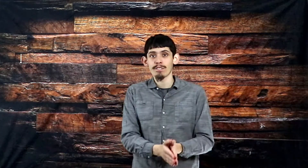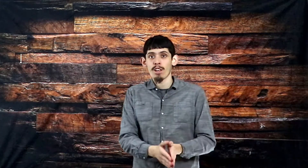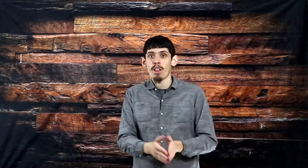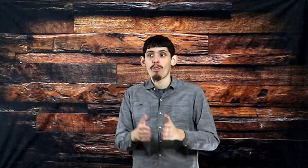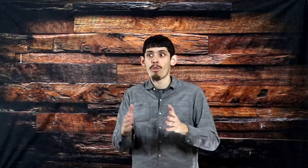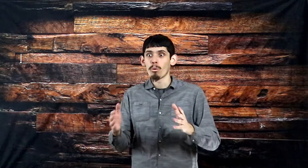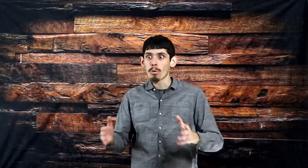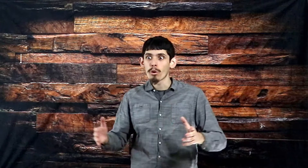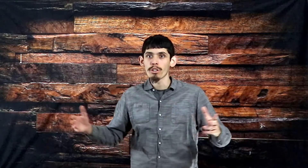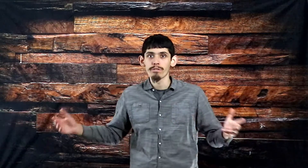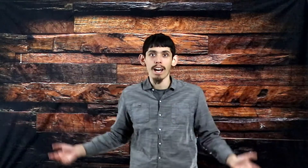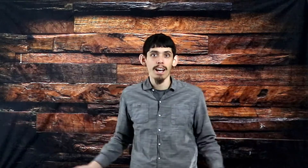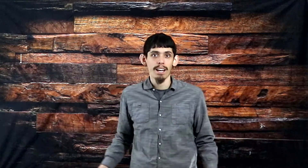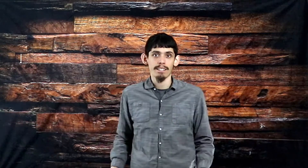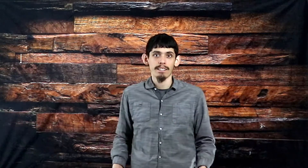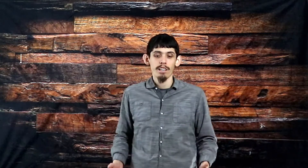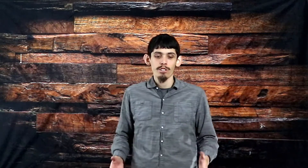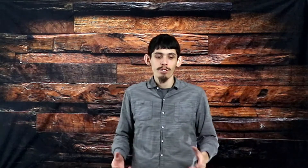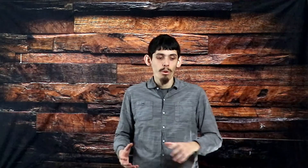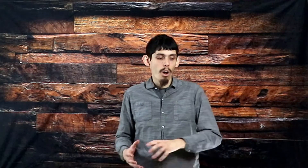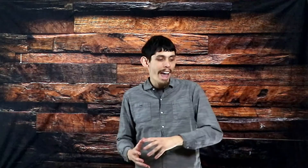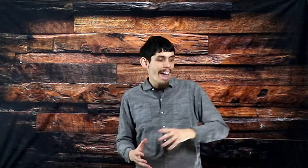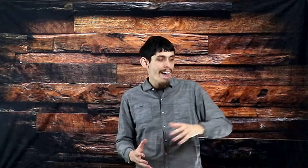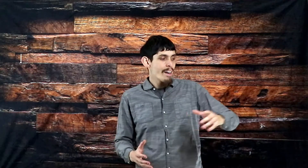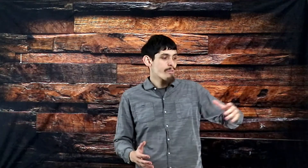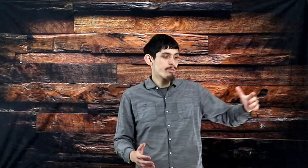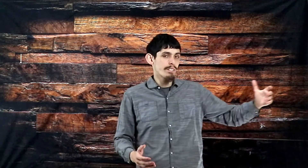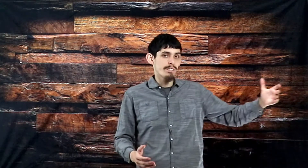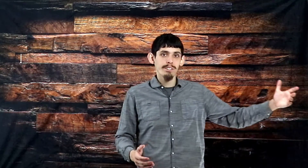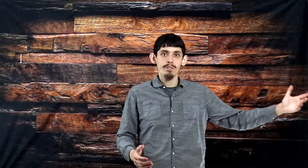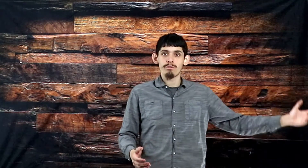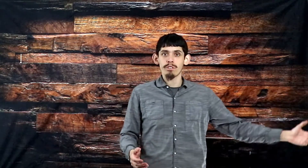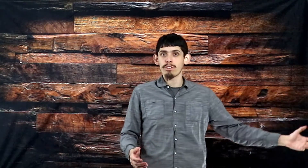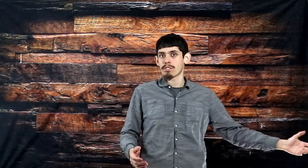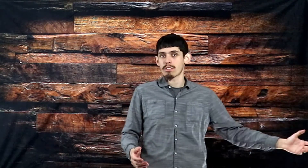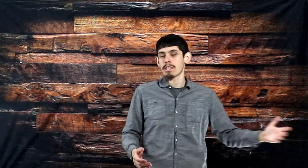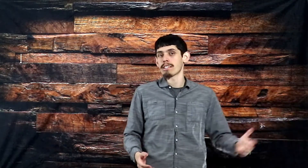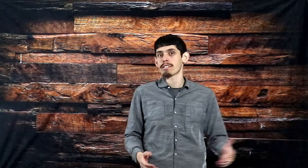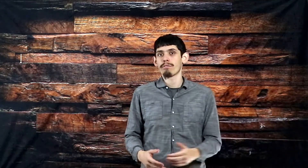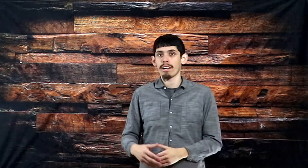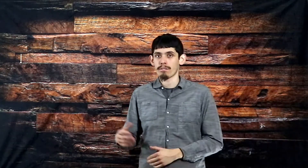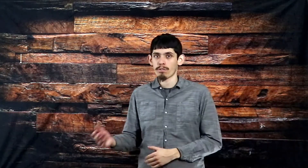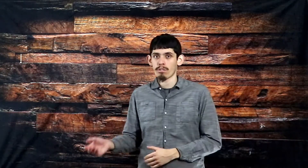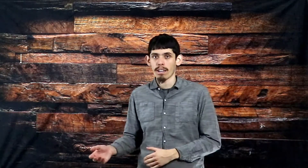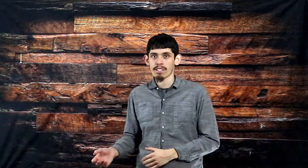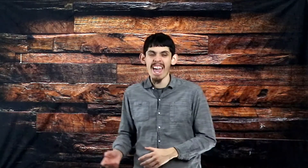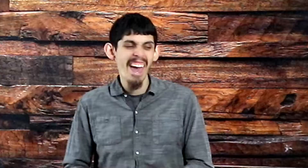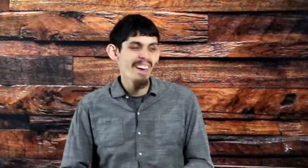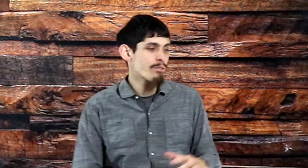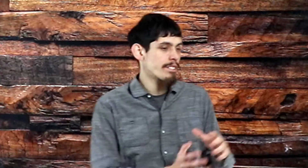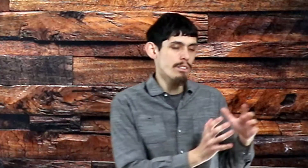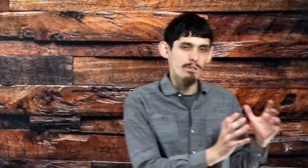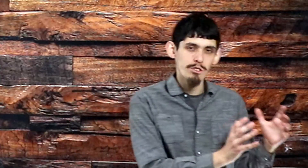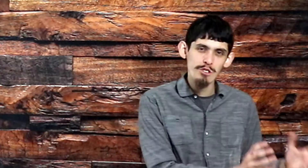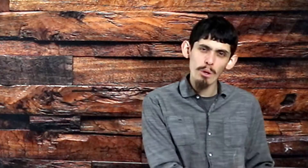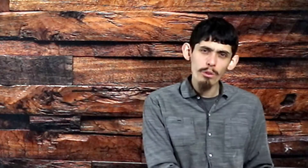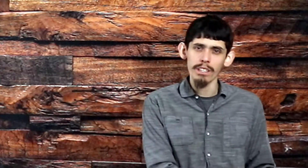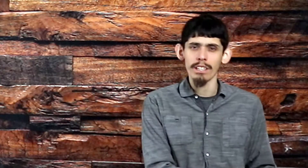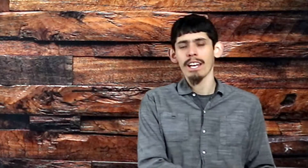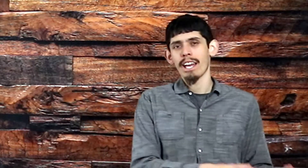the Word of God. So every single verse testifies of Christ. Every single story in